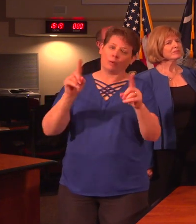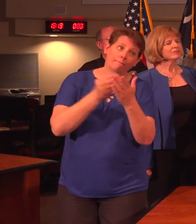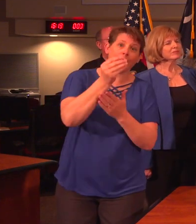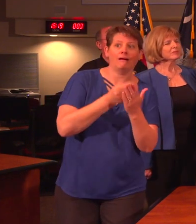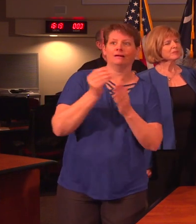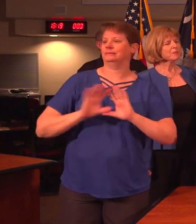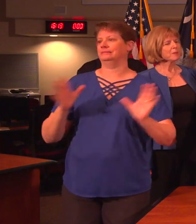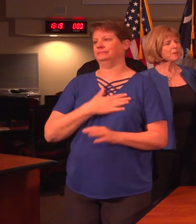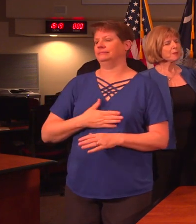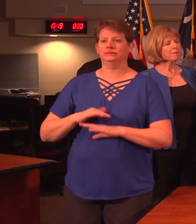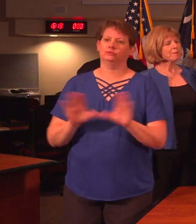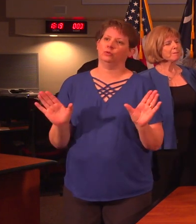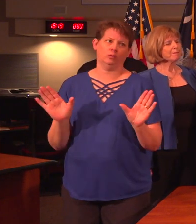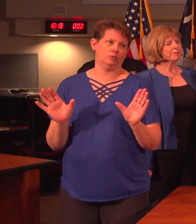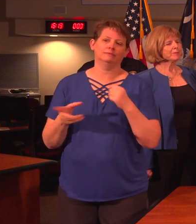and buy them.